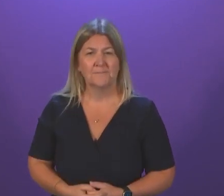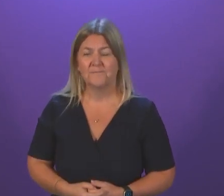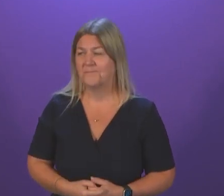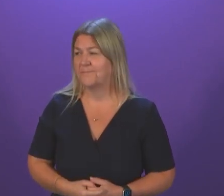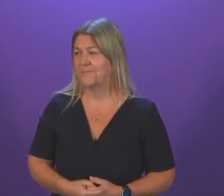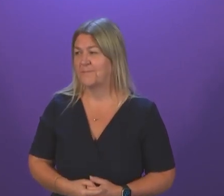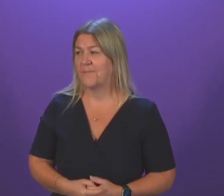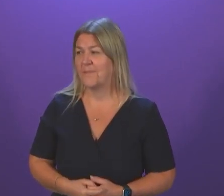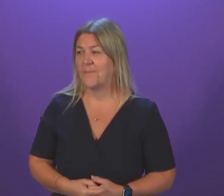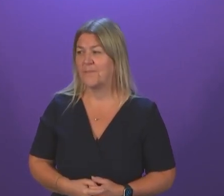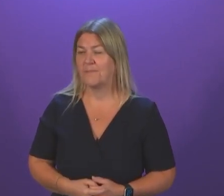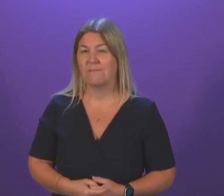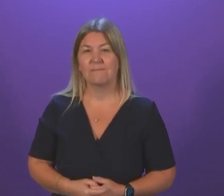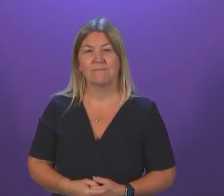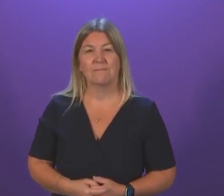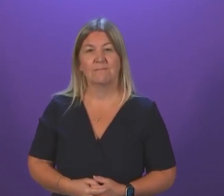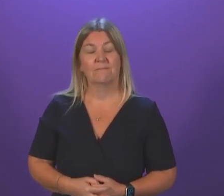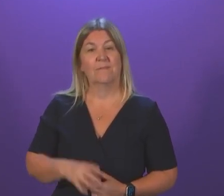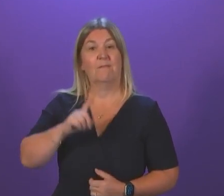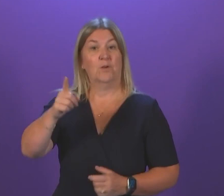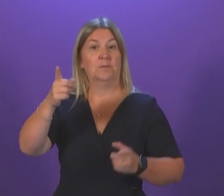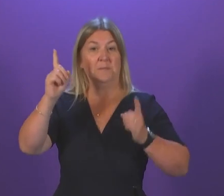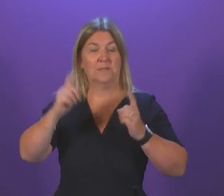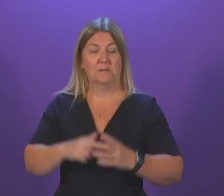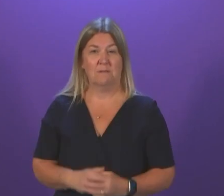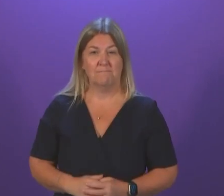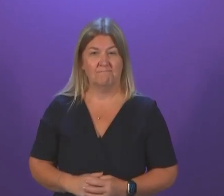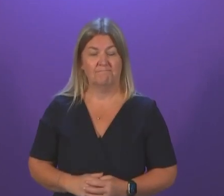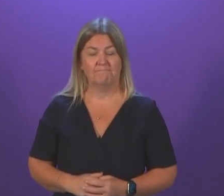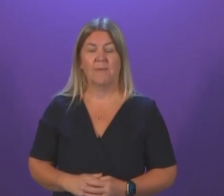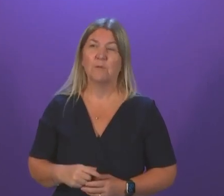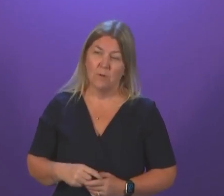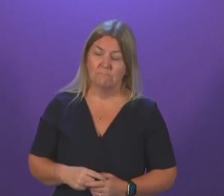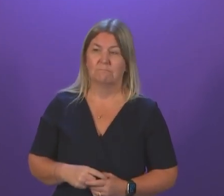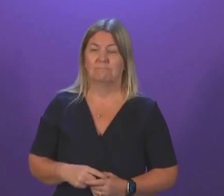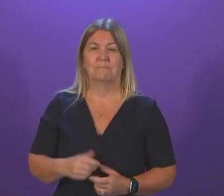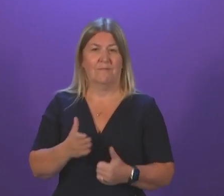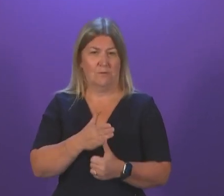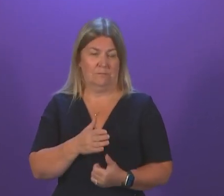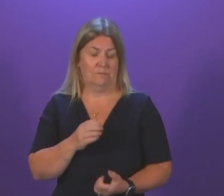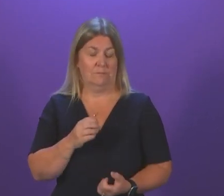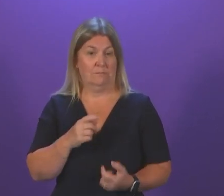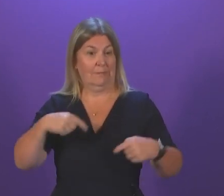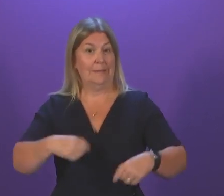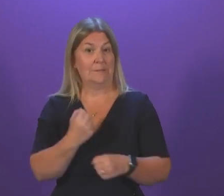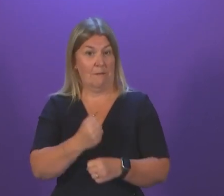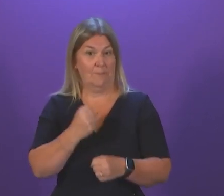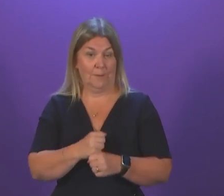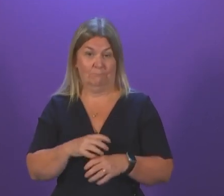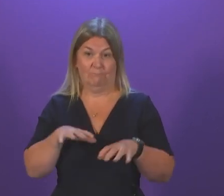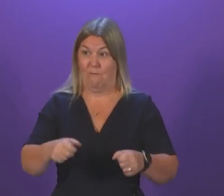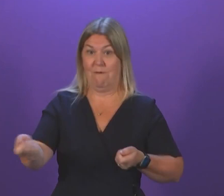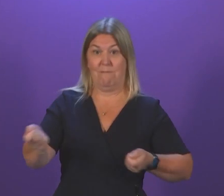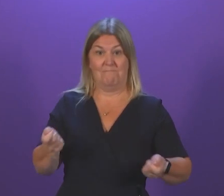Well, firstly, and perhaps most importantly, since this government took office, the number